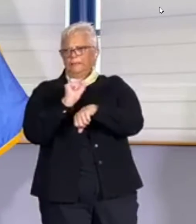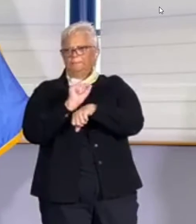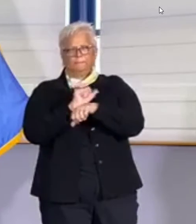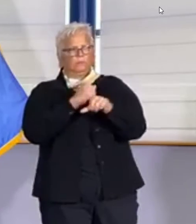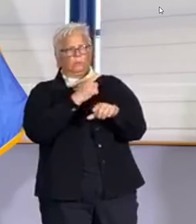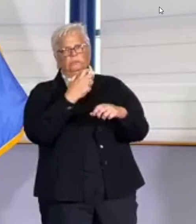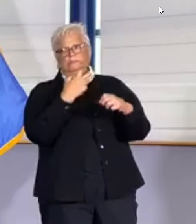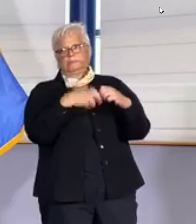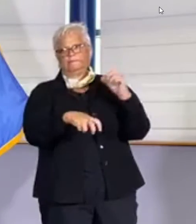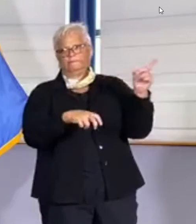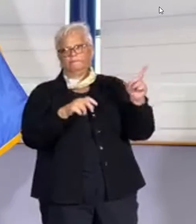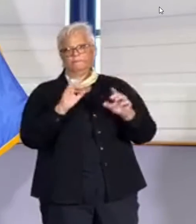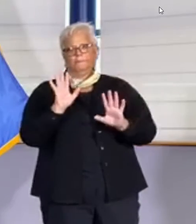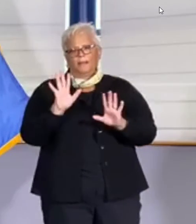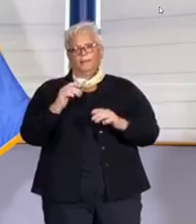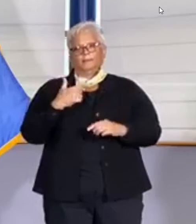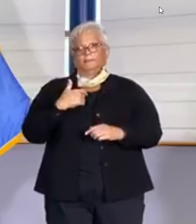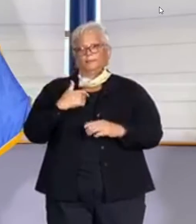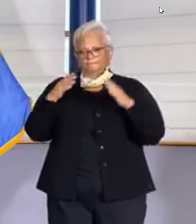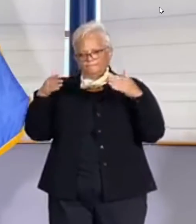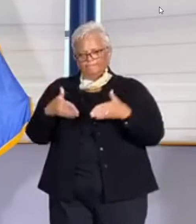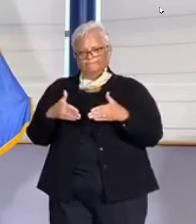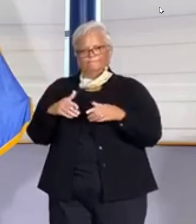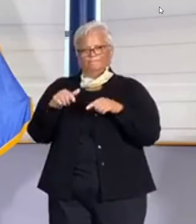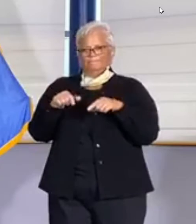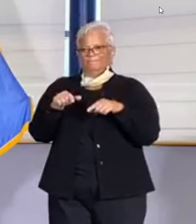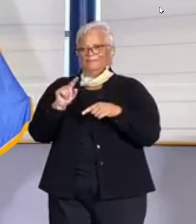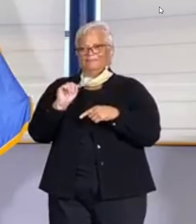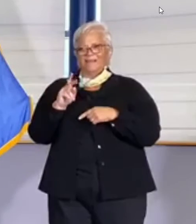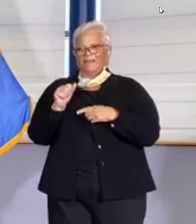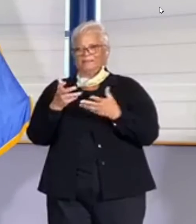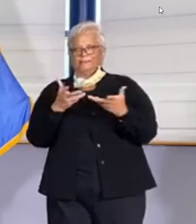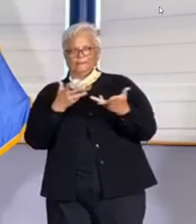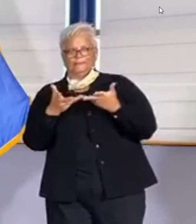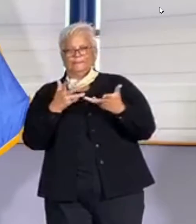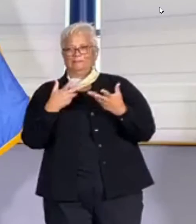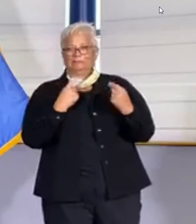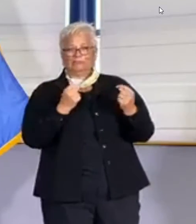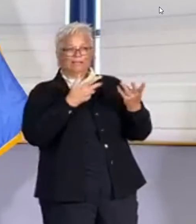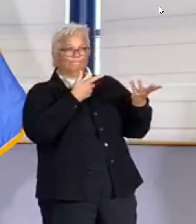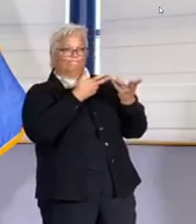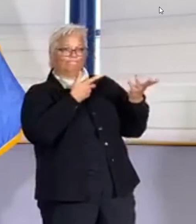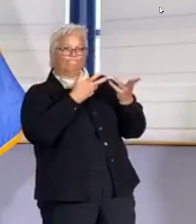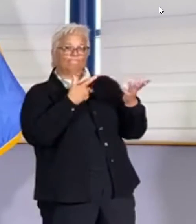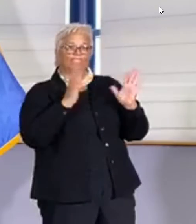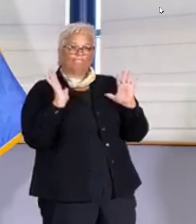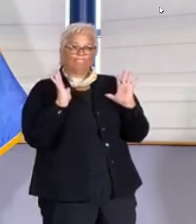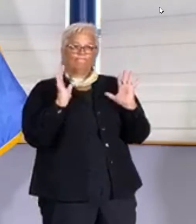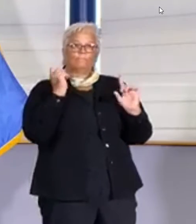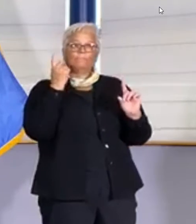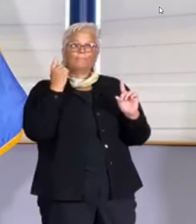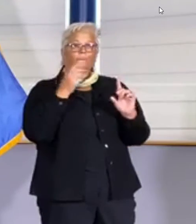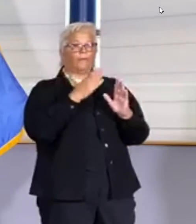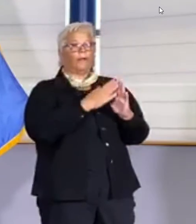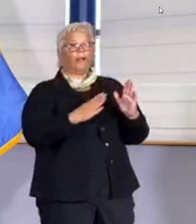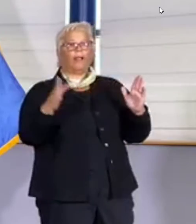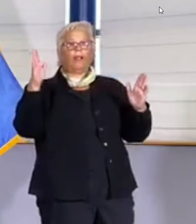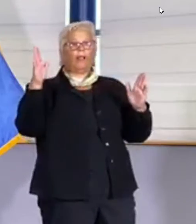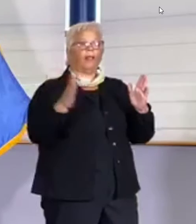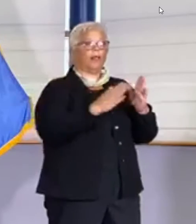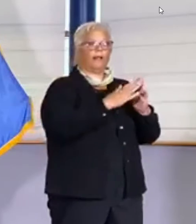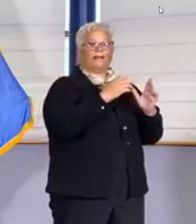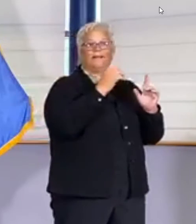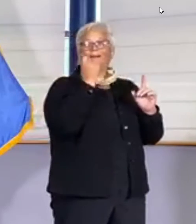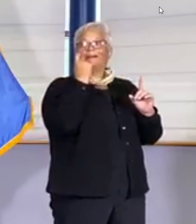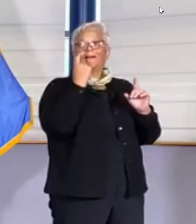But the real day-to-day discussions that we have as far as understanding data on the ground